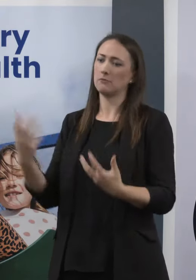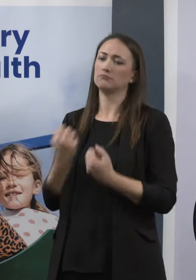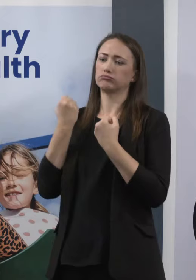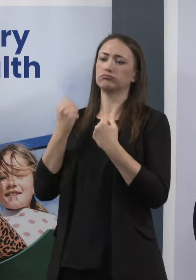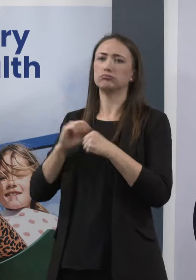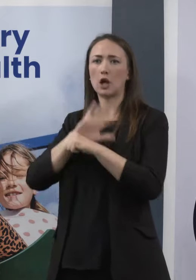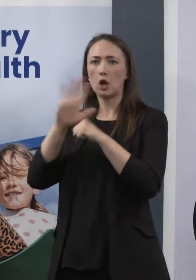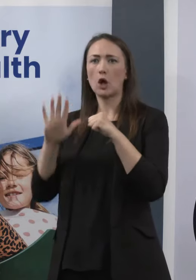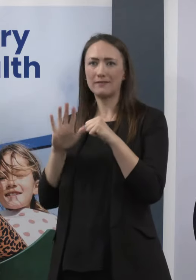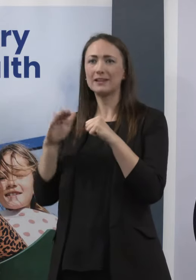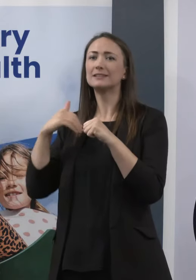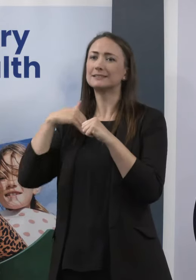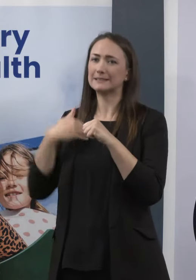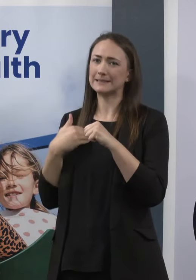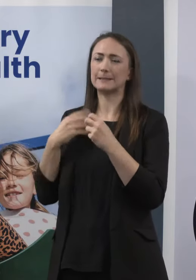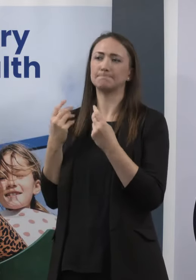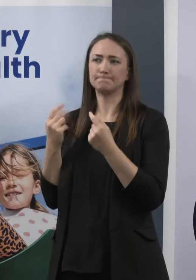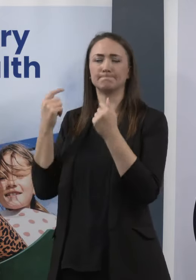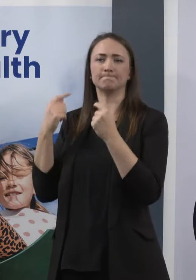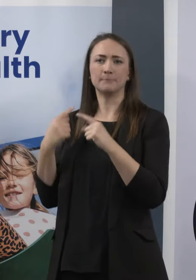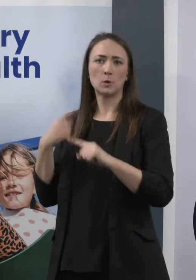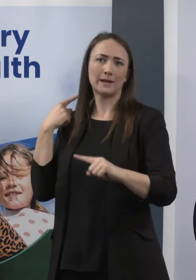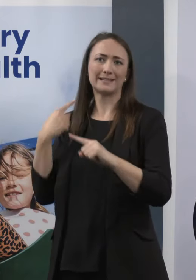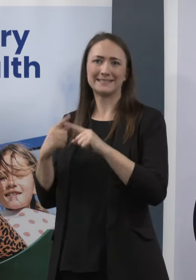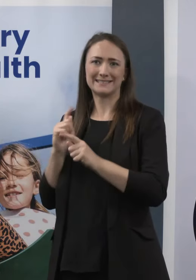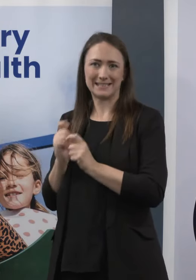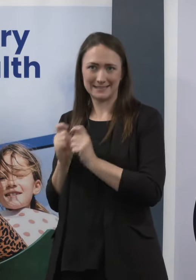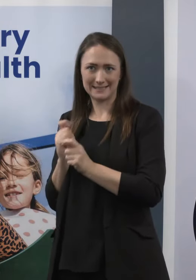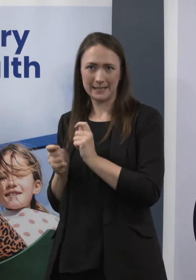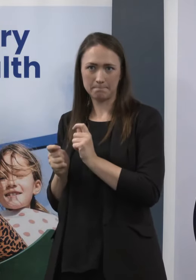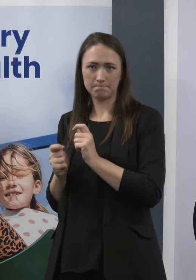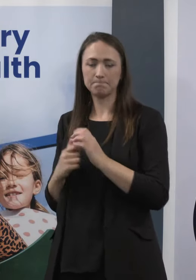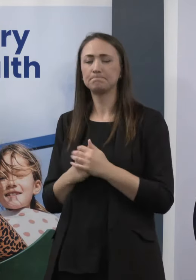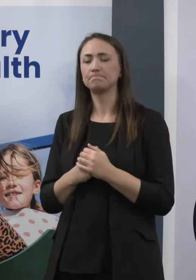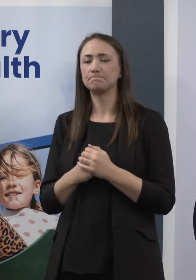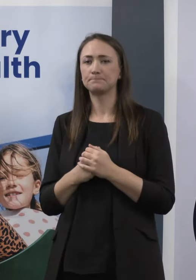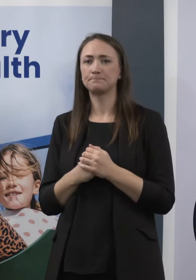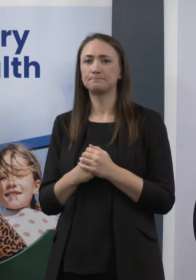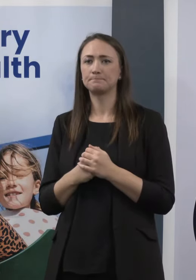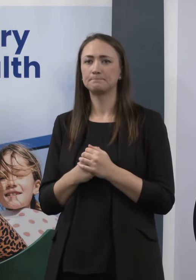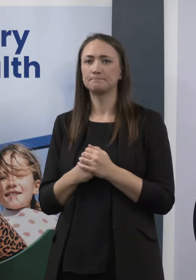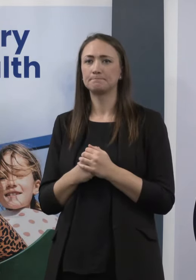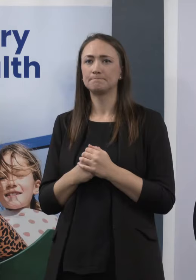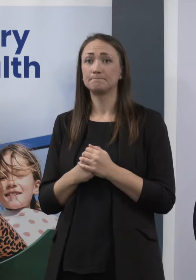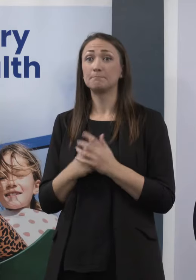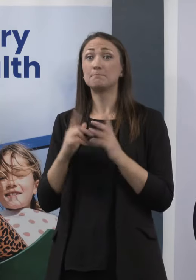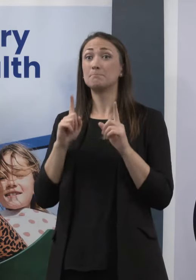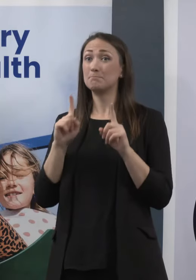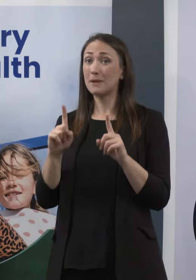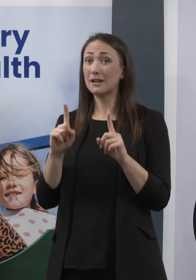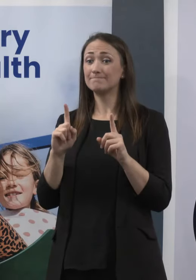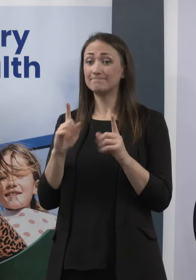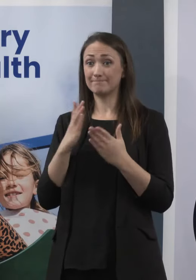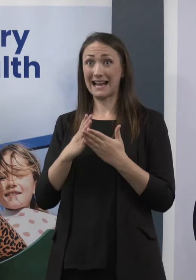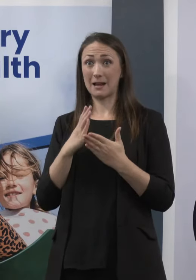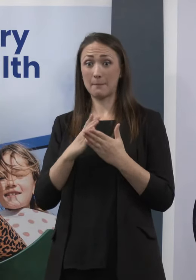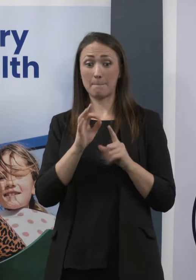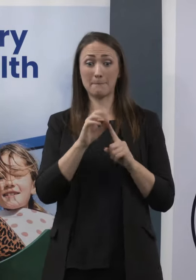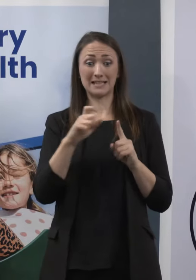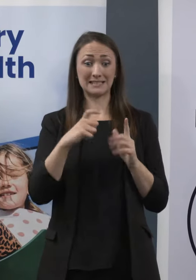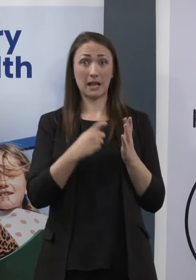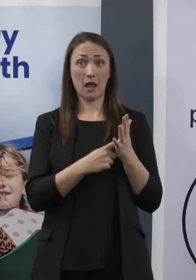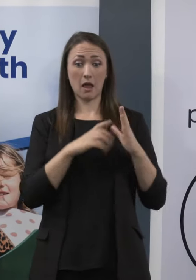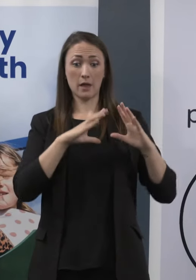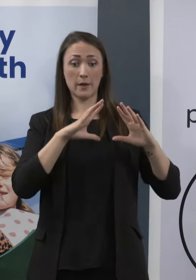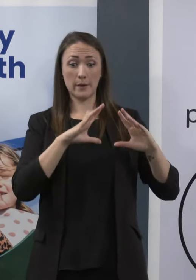to merit rapid antigen testing. However, it was not a smooth transition, and it became clear